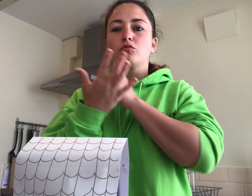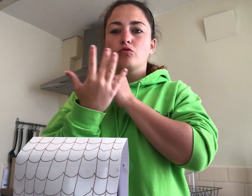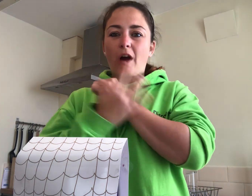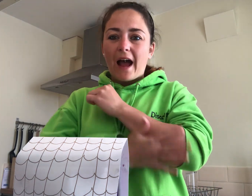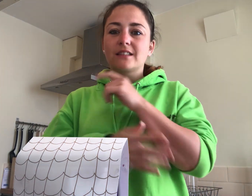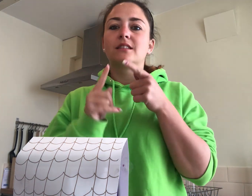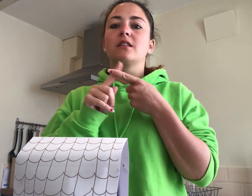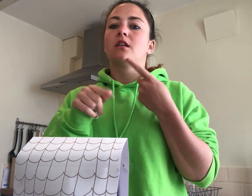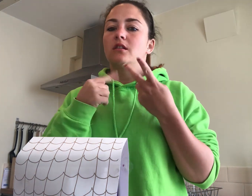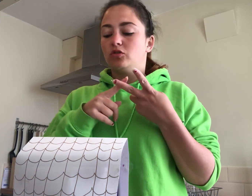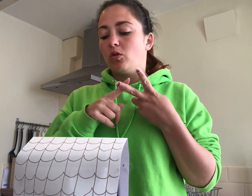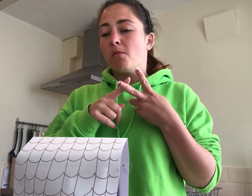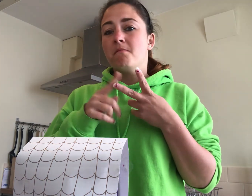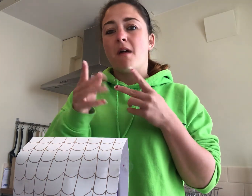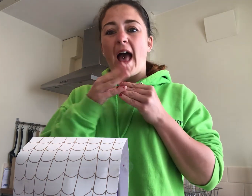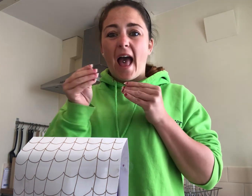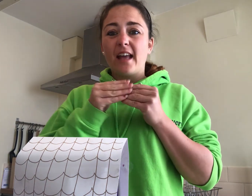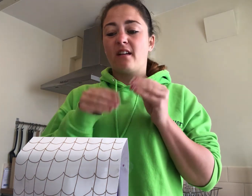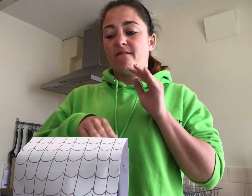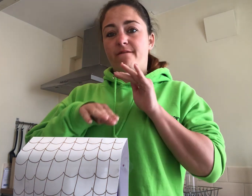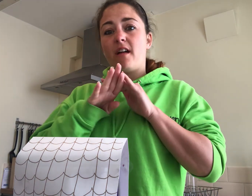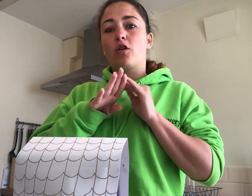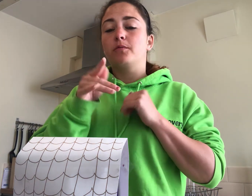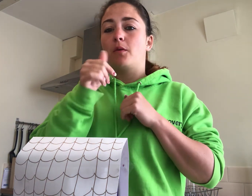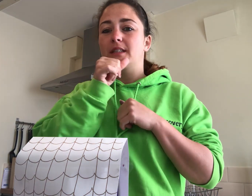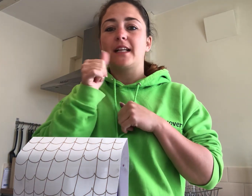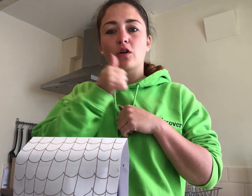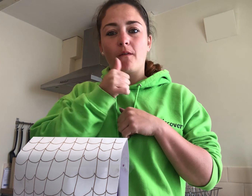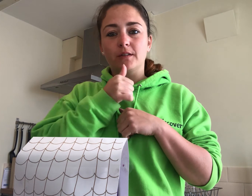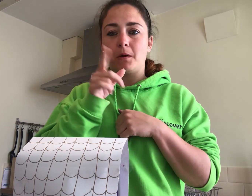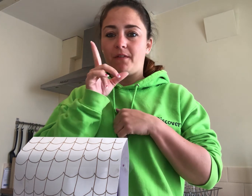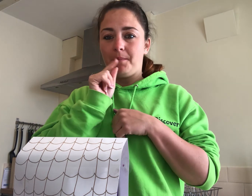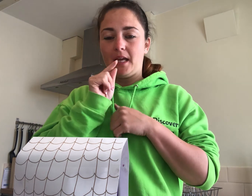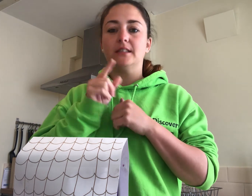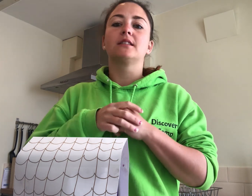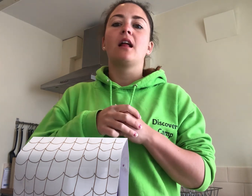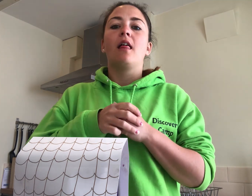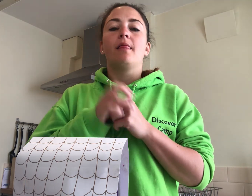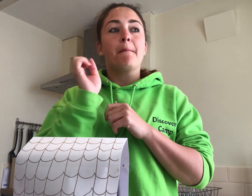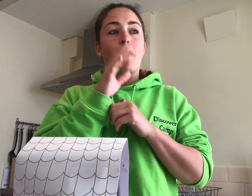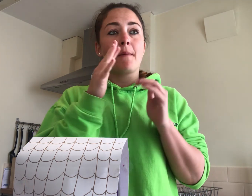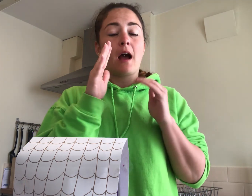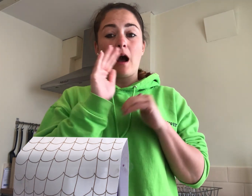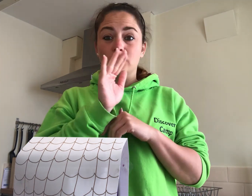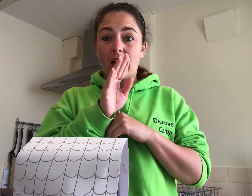grass some hay fill it up so it's nice and comfortable to the birds then pop it outside